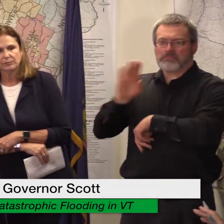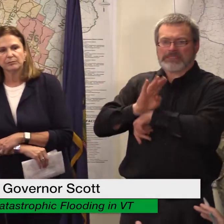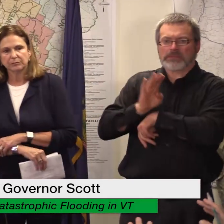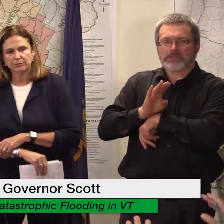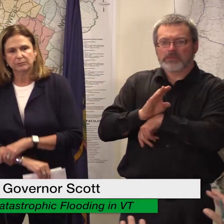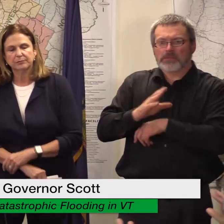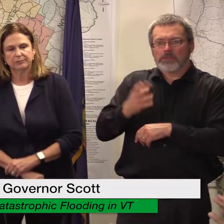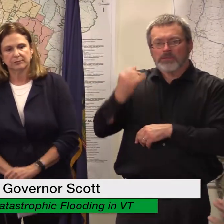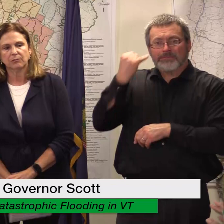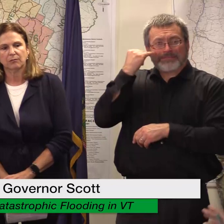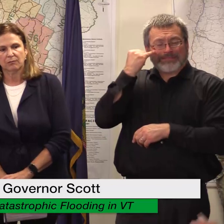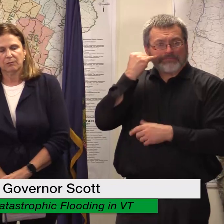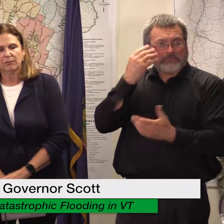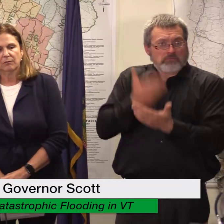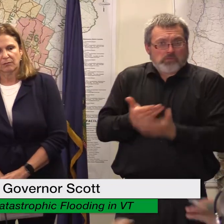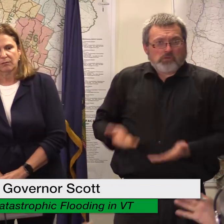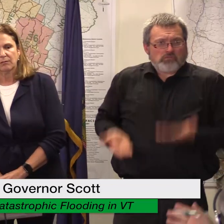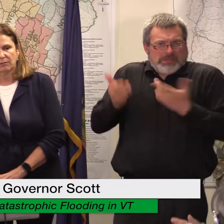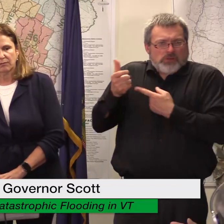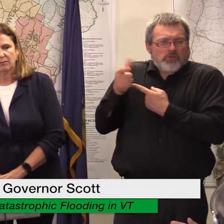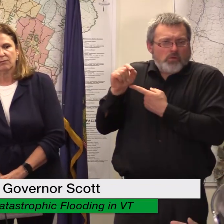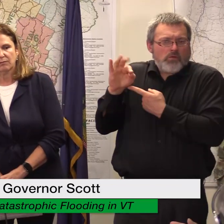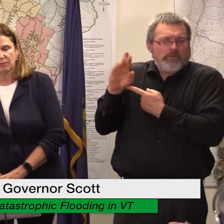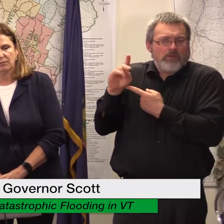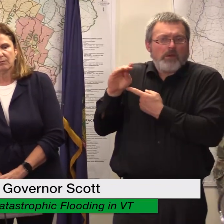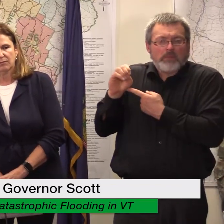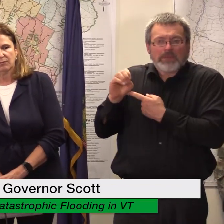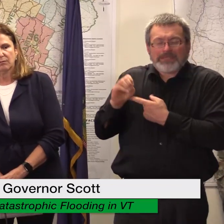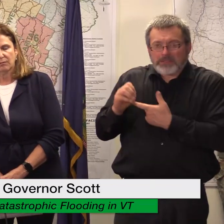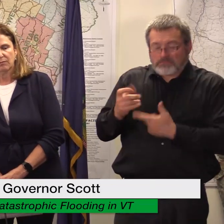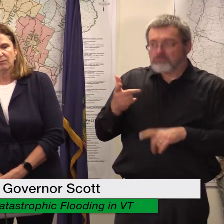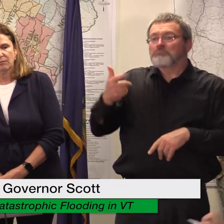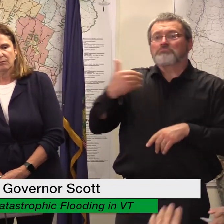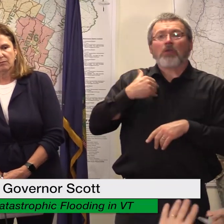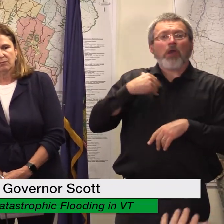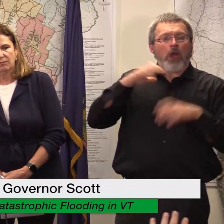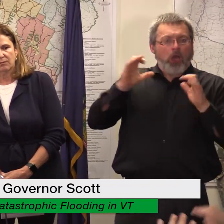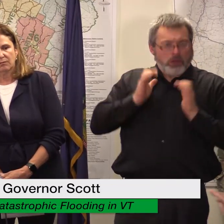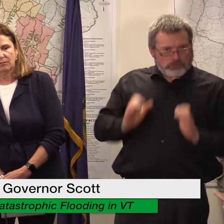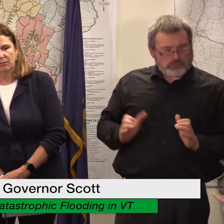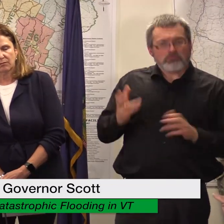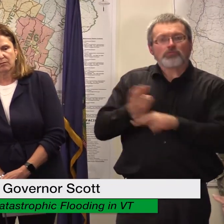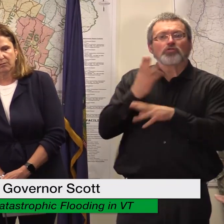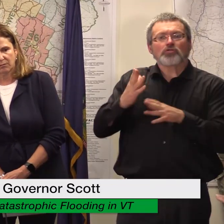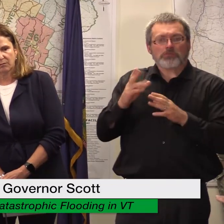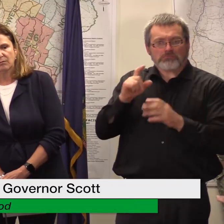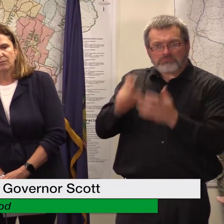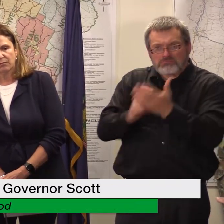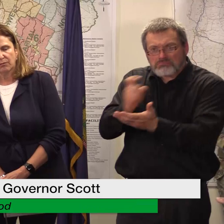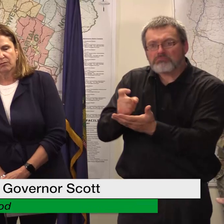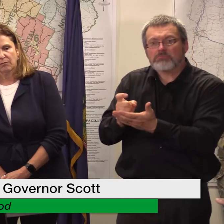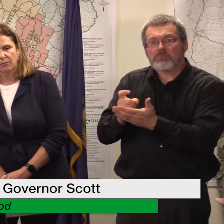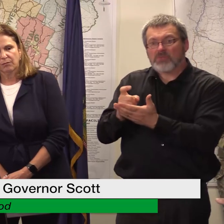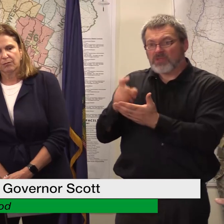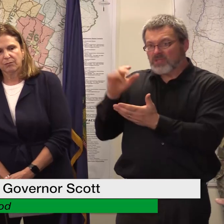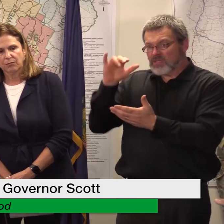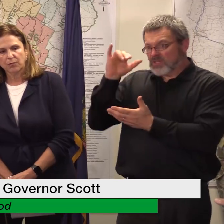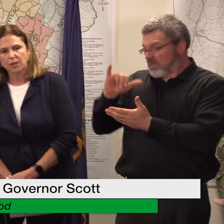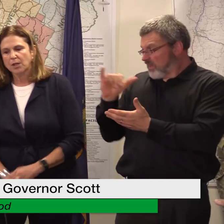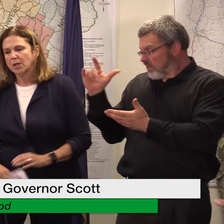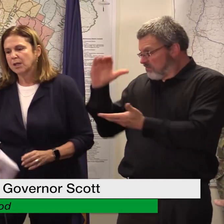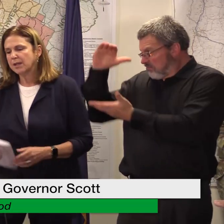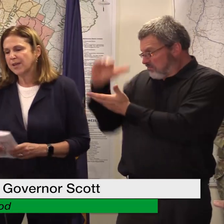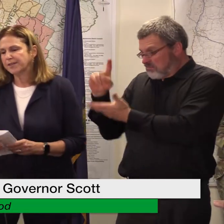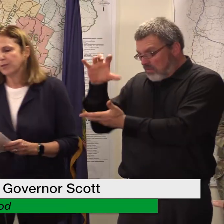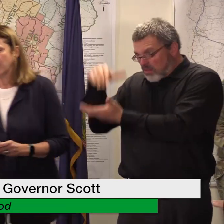account or their customers have contributed to them does that get deducted from that hundred thousand dollar number